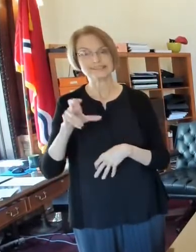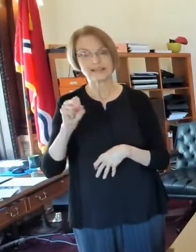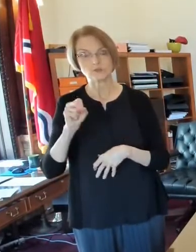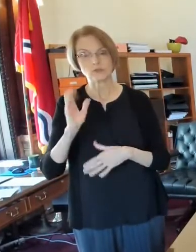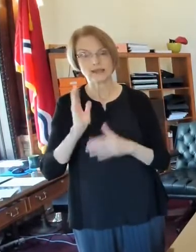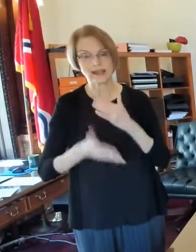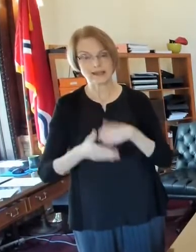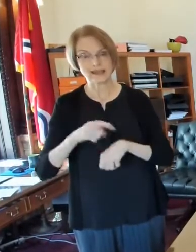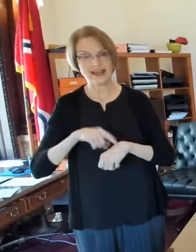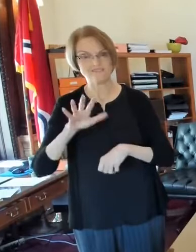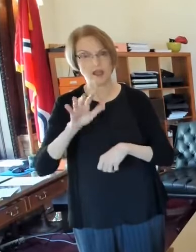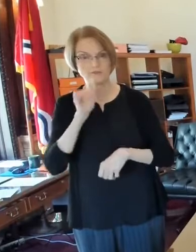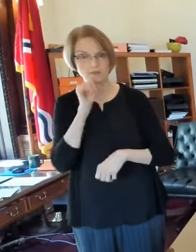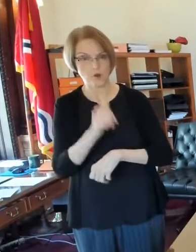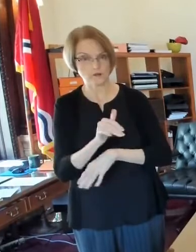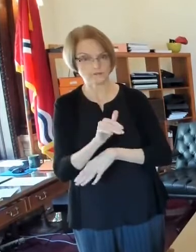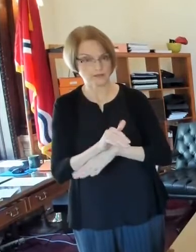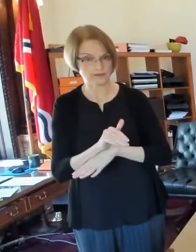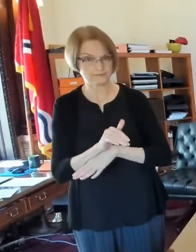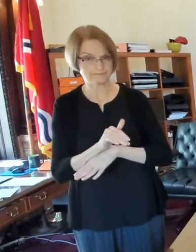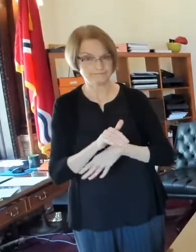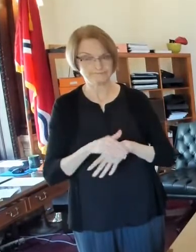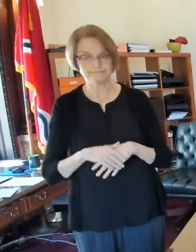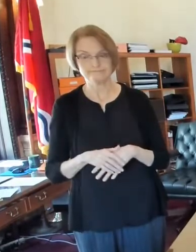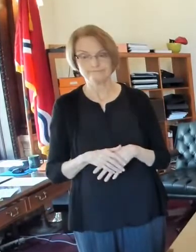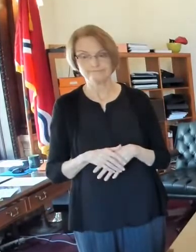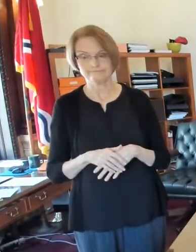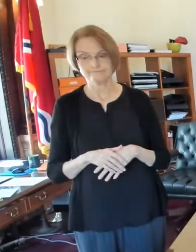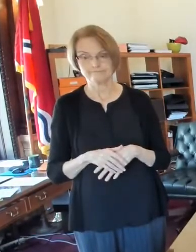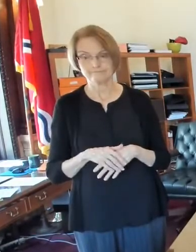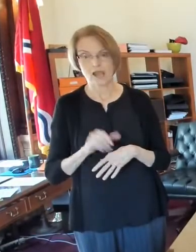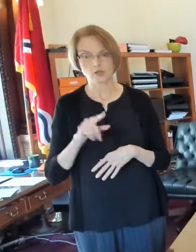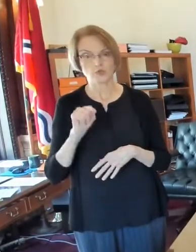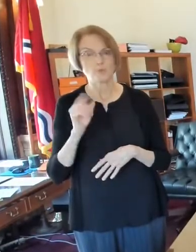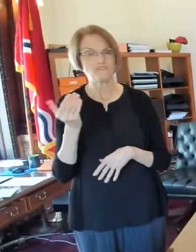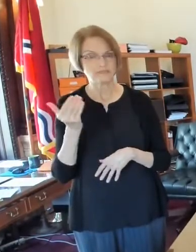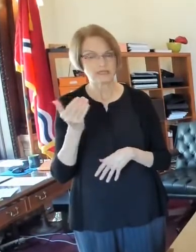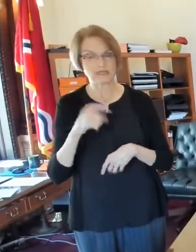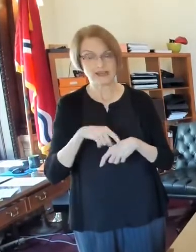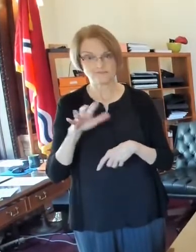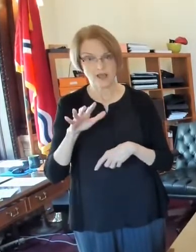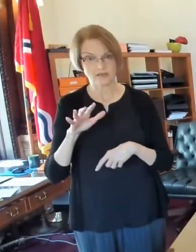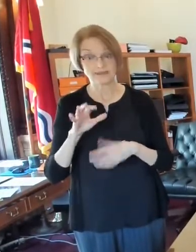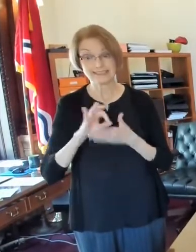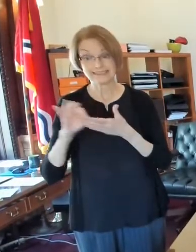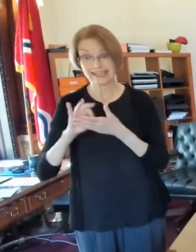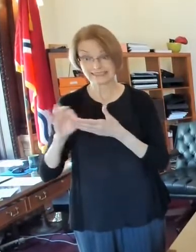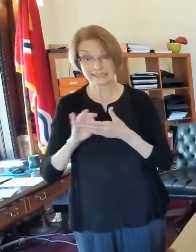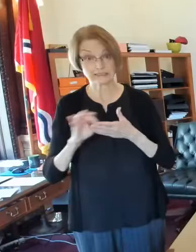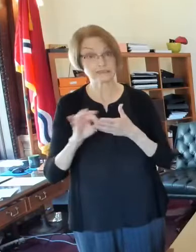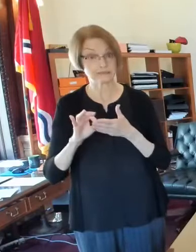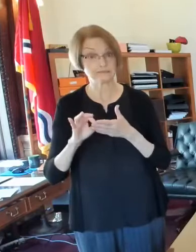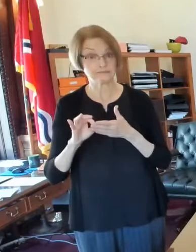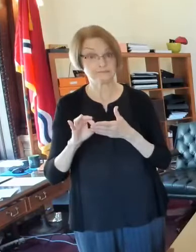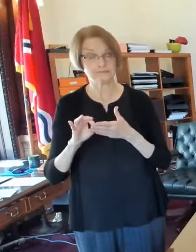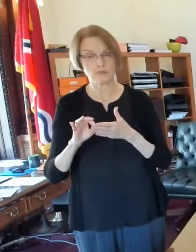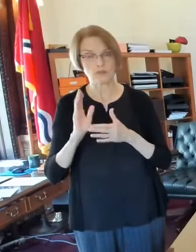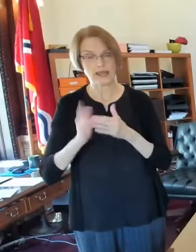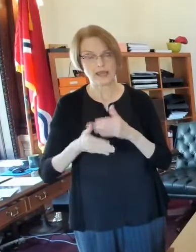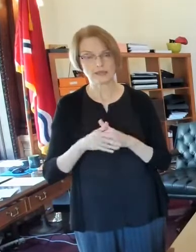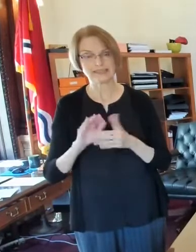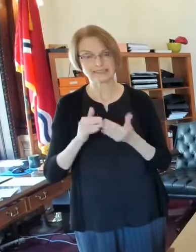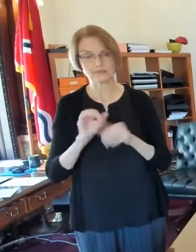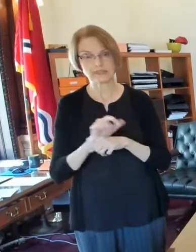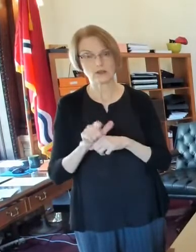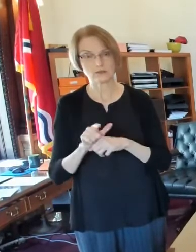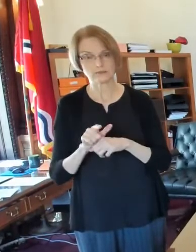end at five o'clock tomorrow, the 15th, uh, at five o'clock. The city of St. Louis has, uh, only